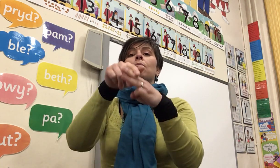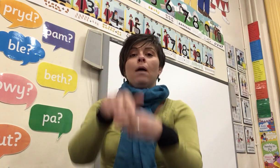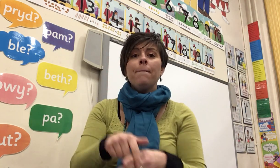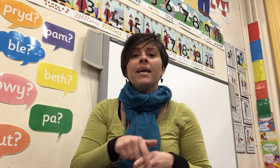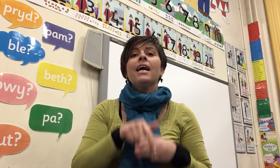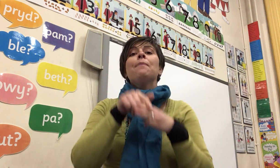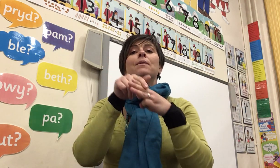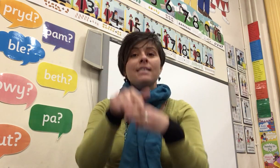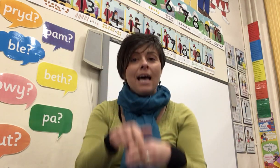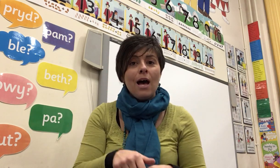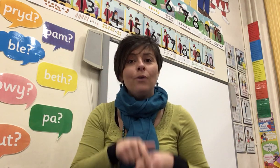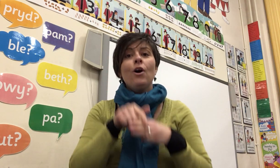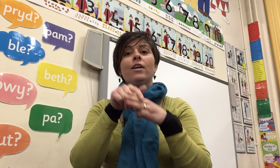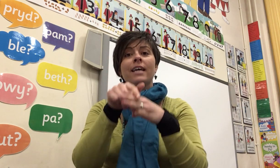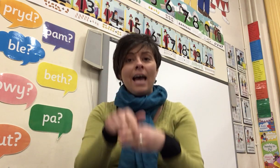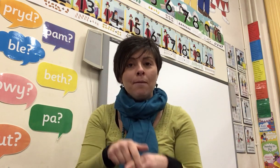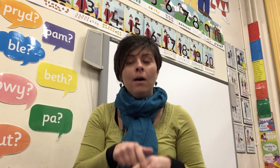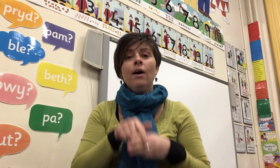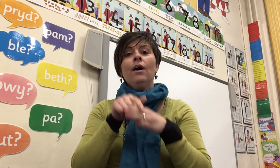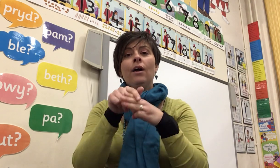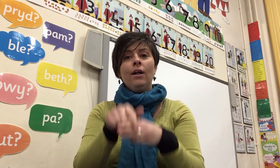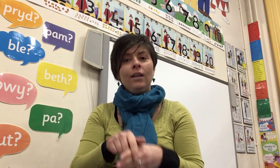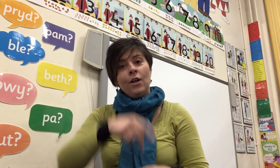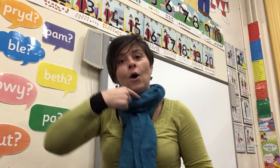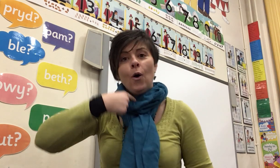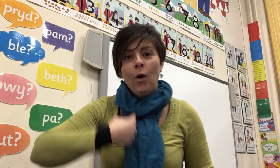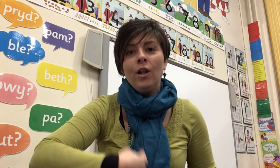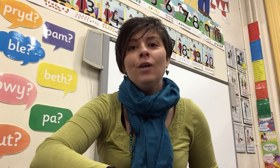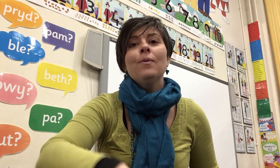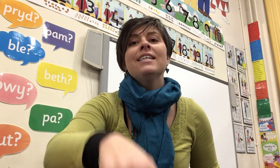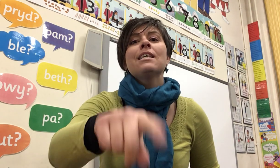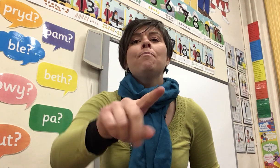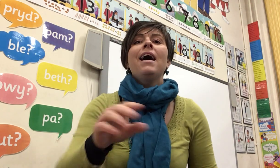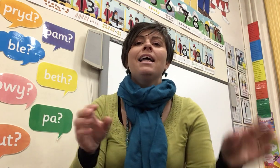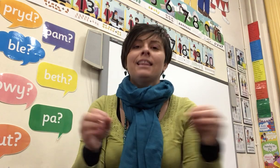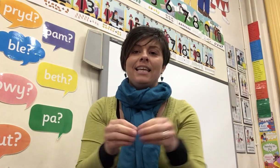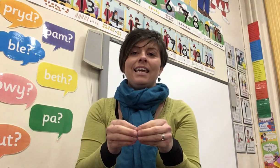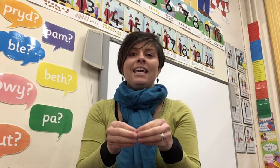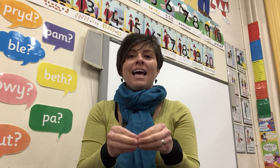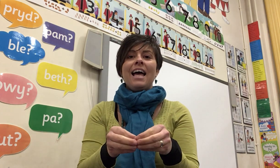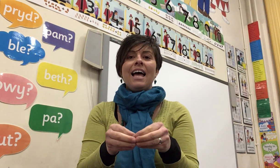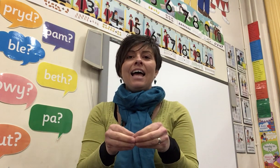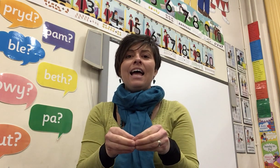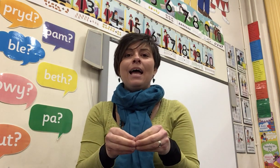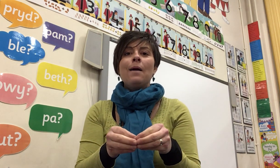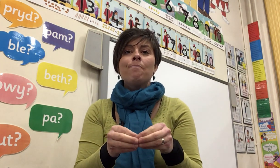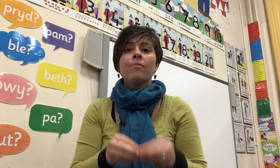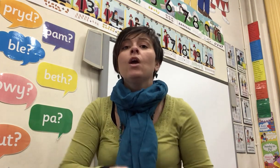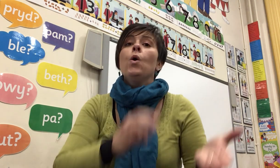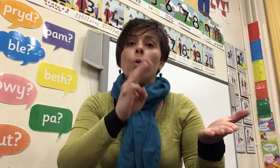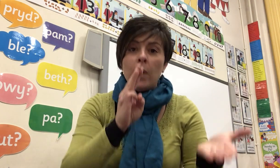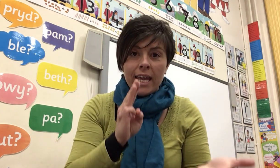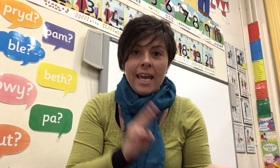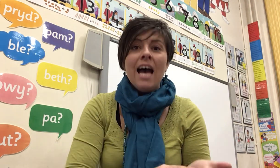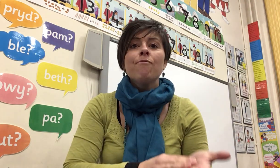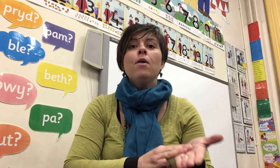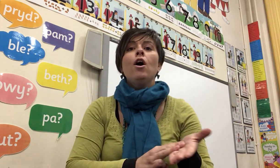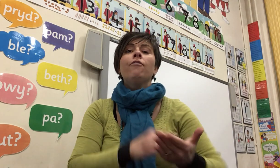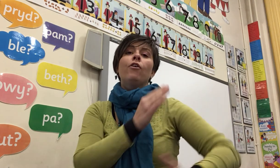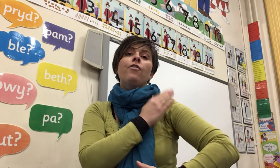Bumping up and down on a camel, all the way to Bethlehem. We have myrrh for